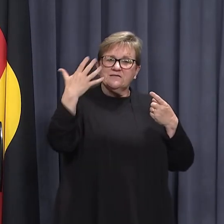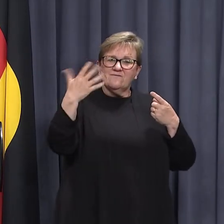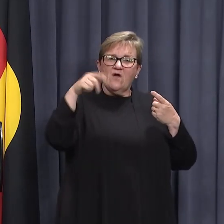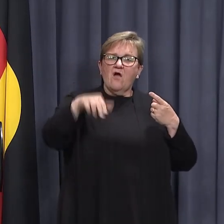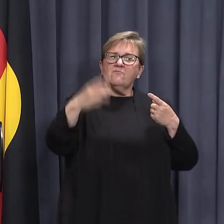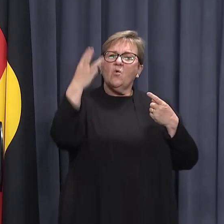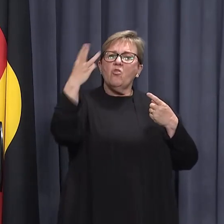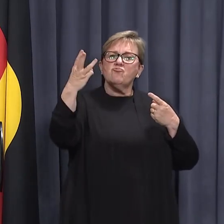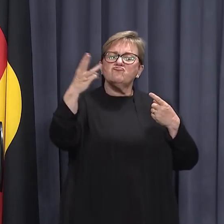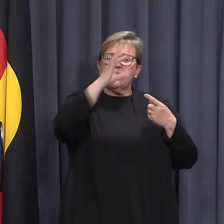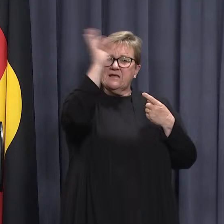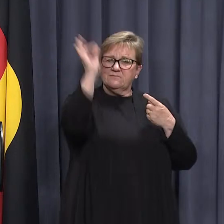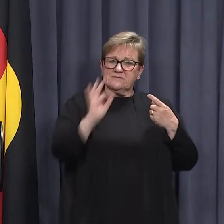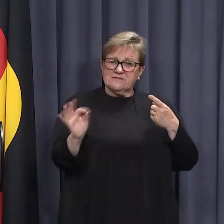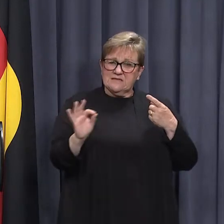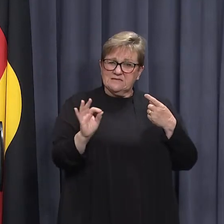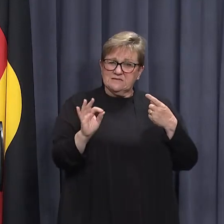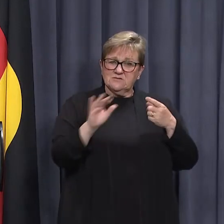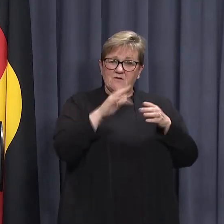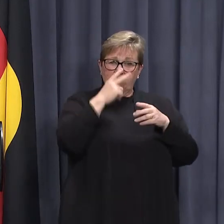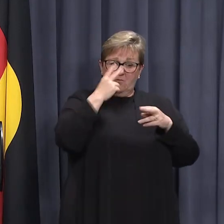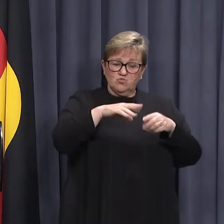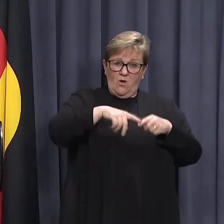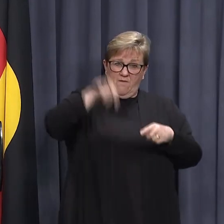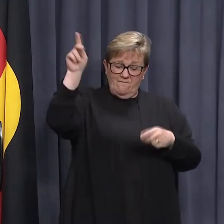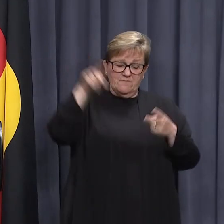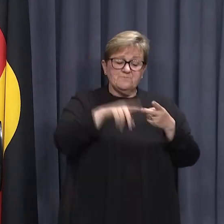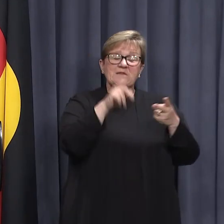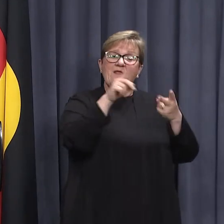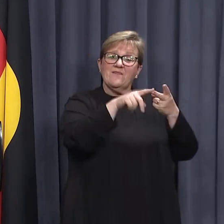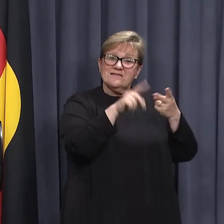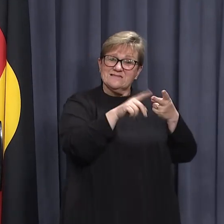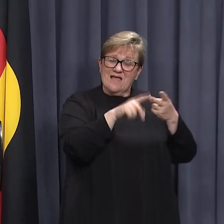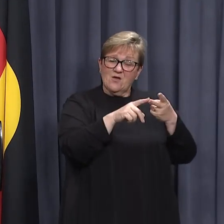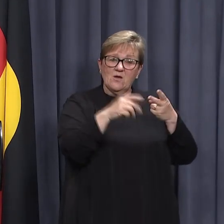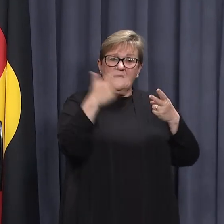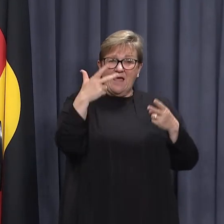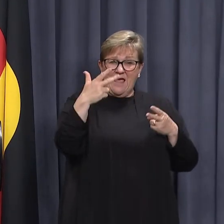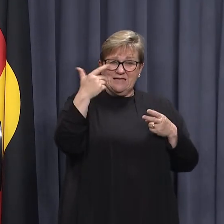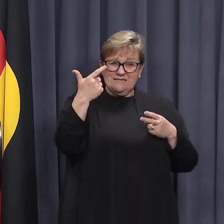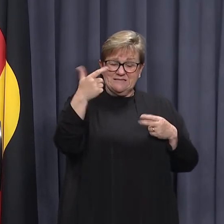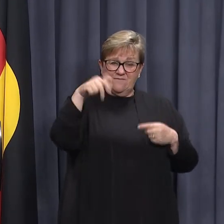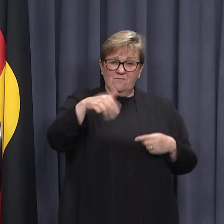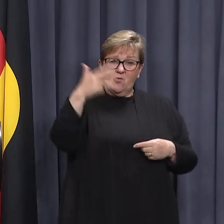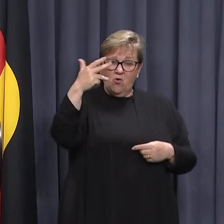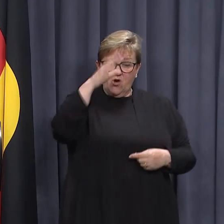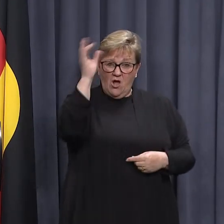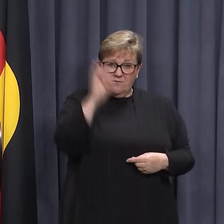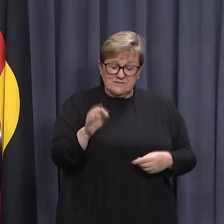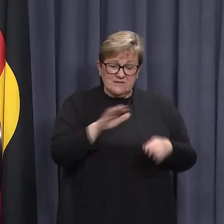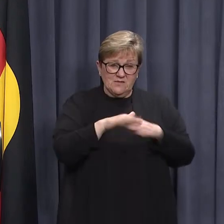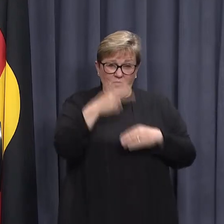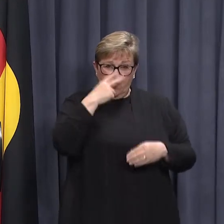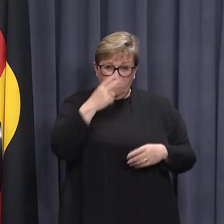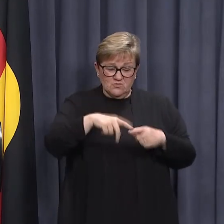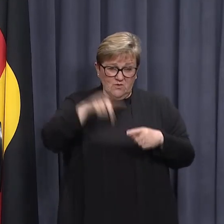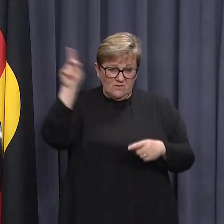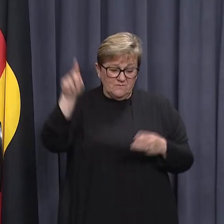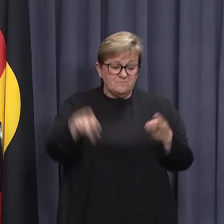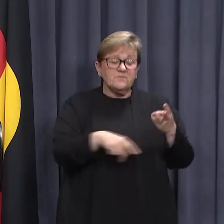.3% over 12. Our second dose rate is at 87.9% over 12.